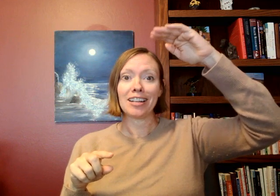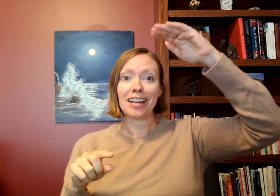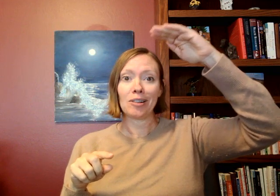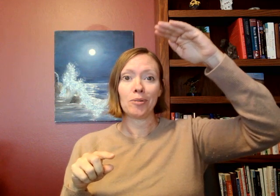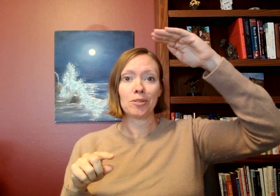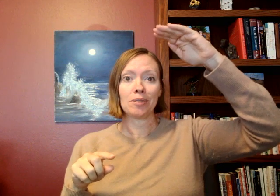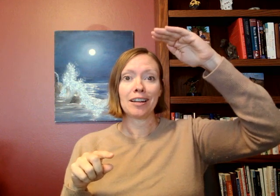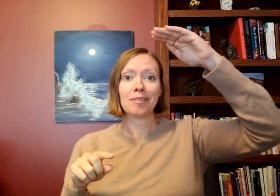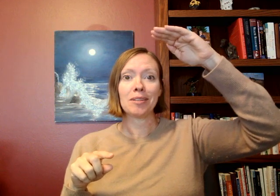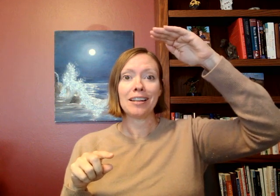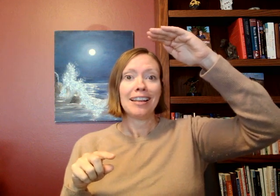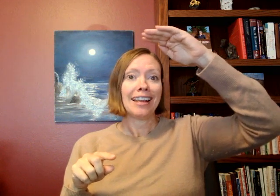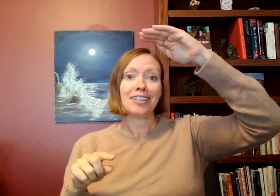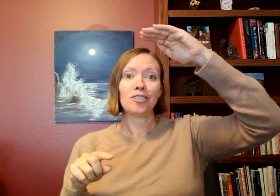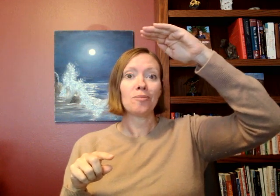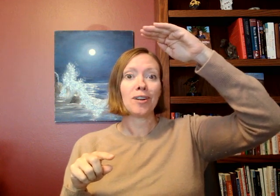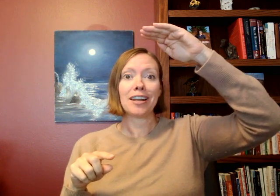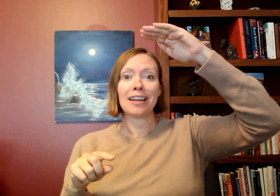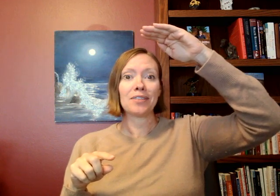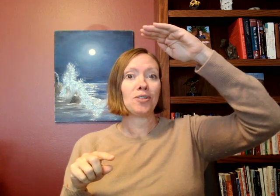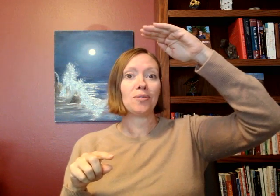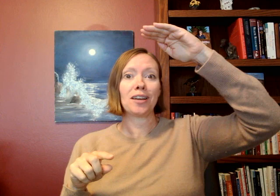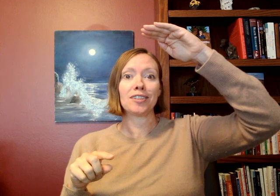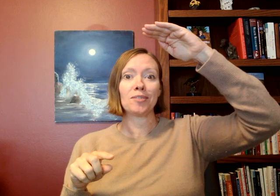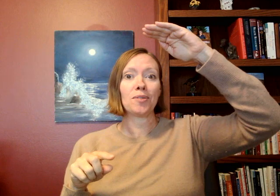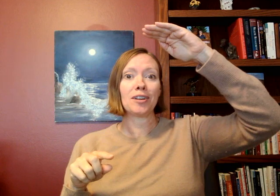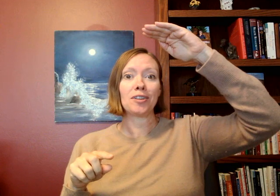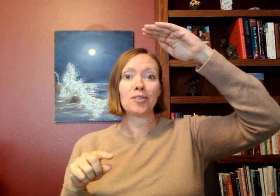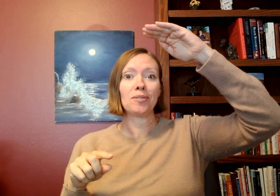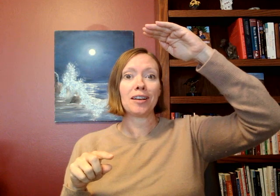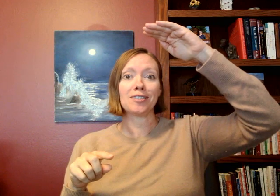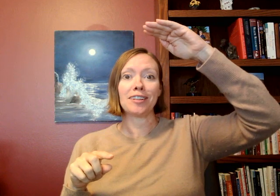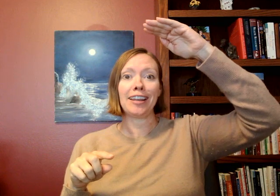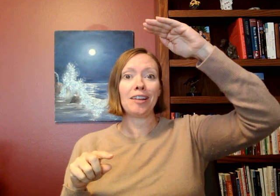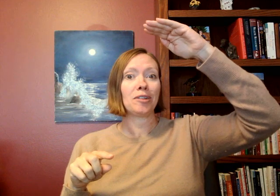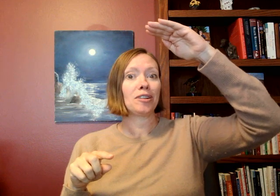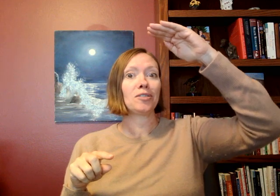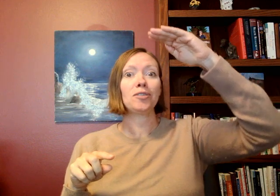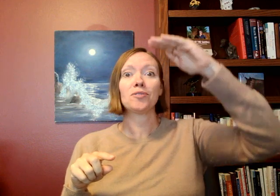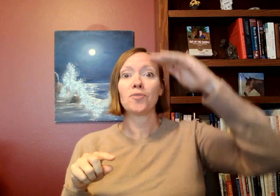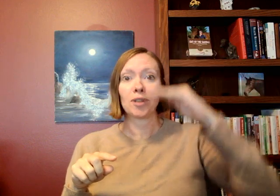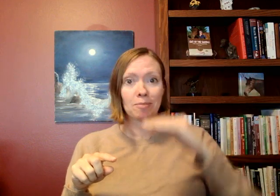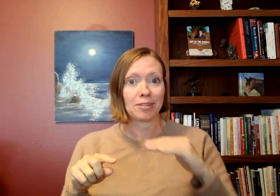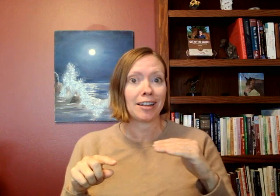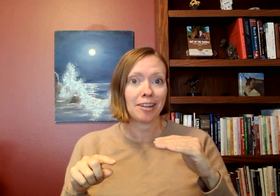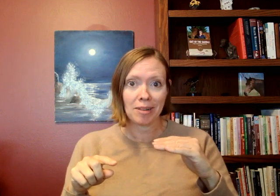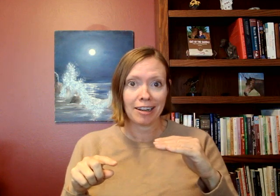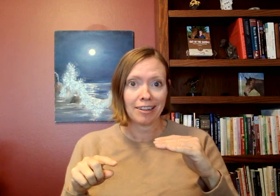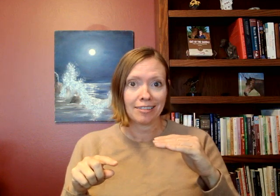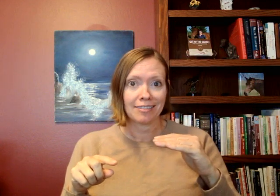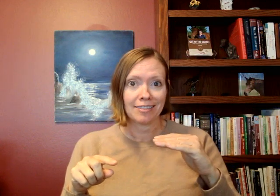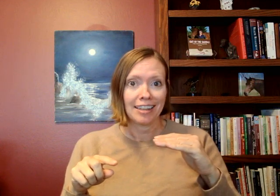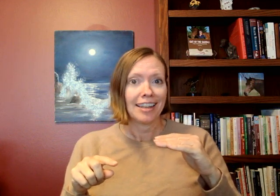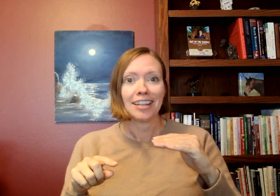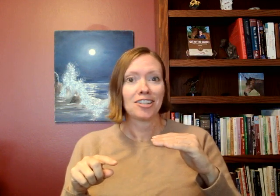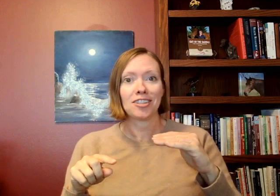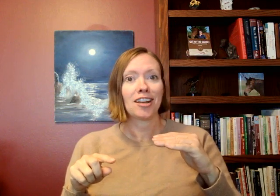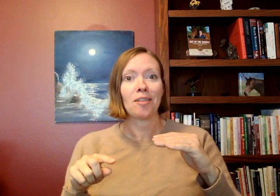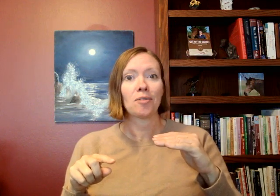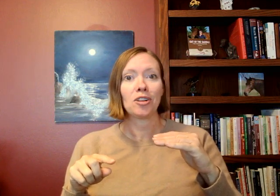getting close to retirement and you don't want to have a 2001 or 2008 where you lose 40% of your money it's just not where you